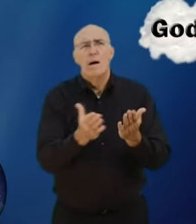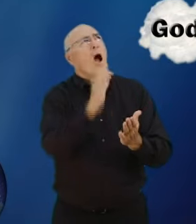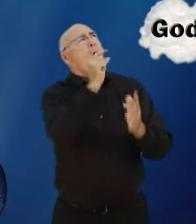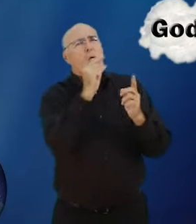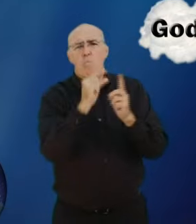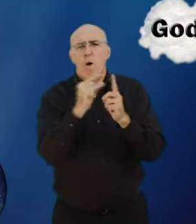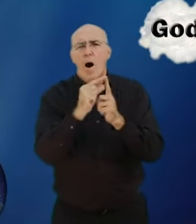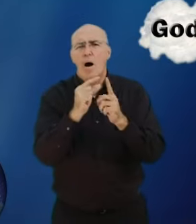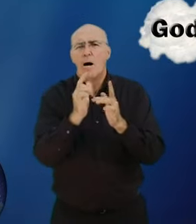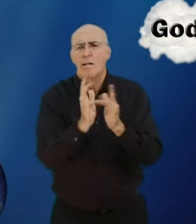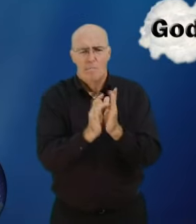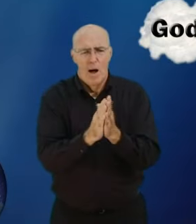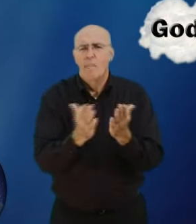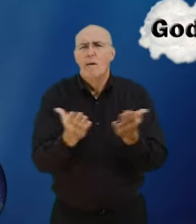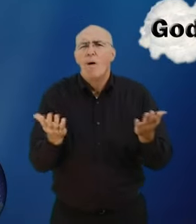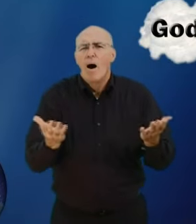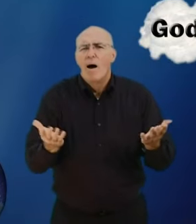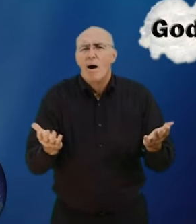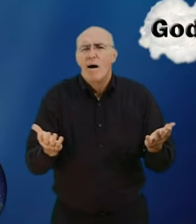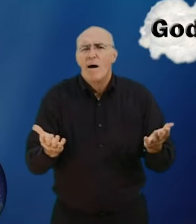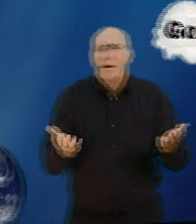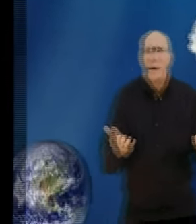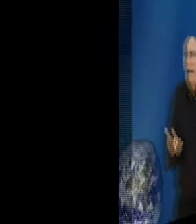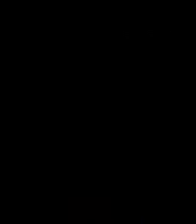what is the Bible the word of God